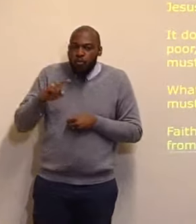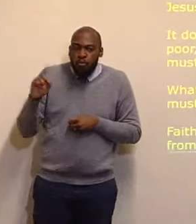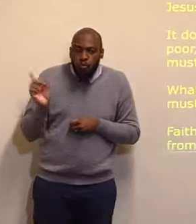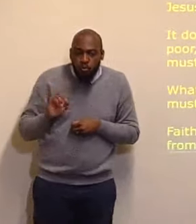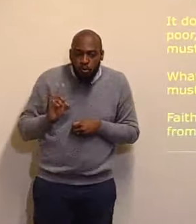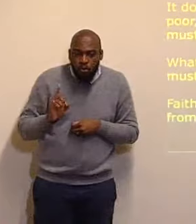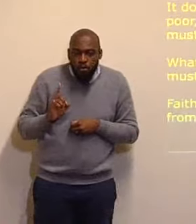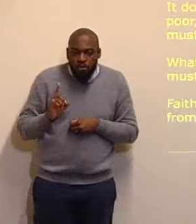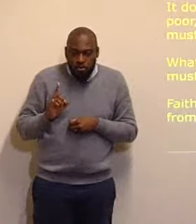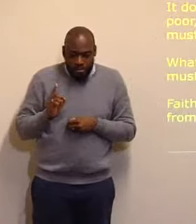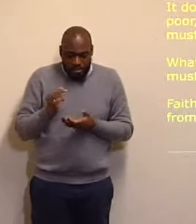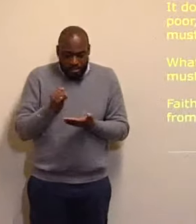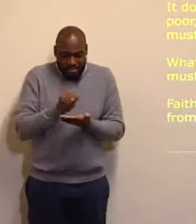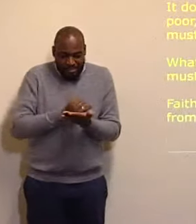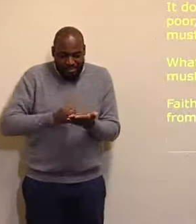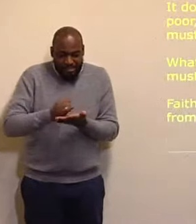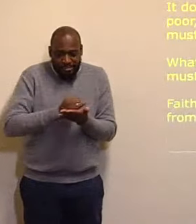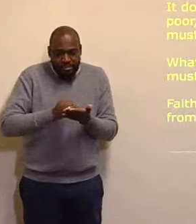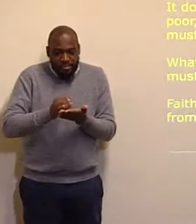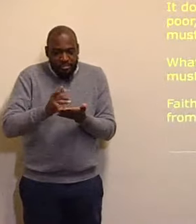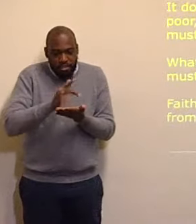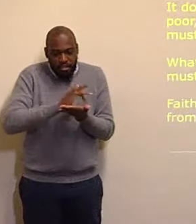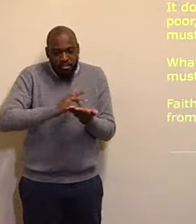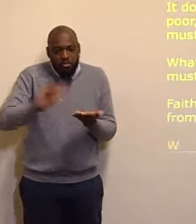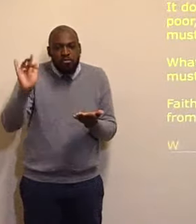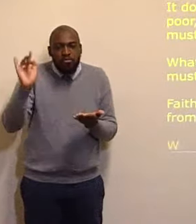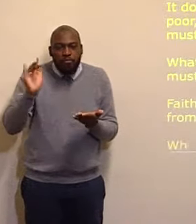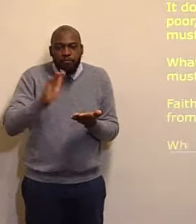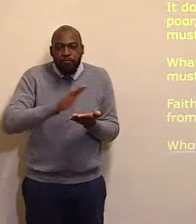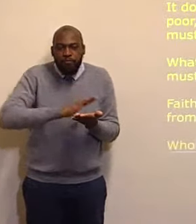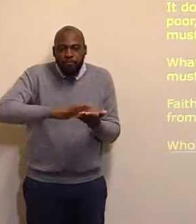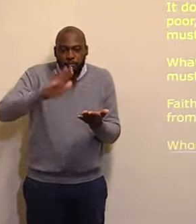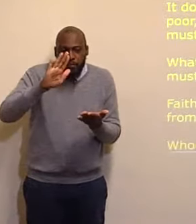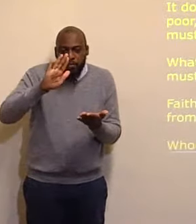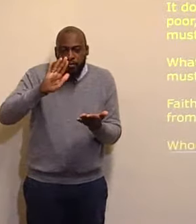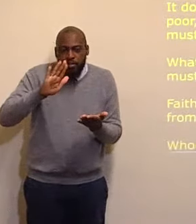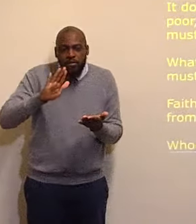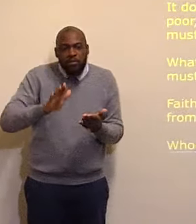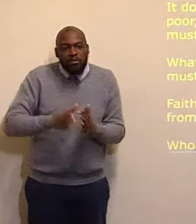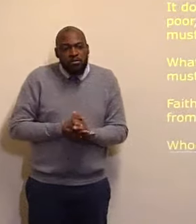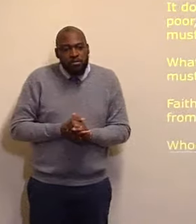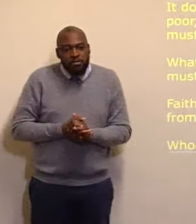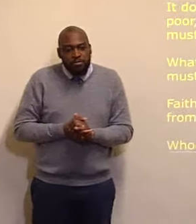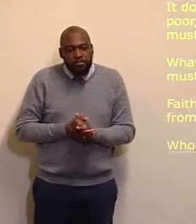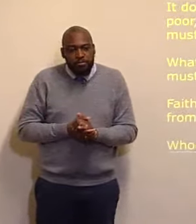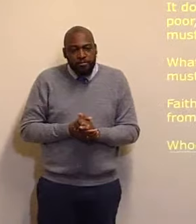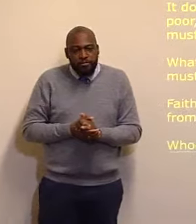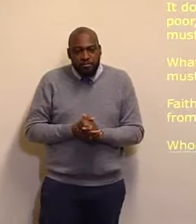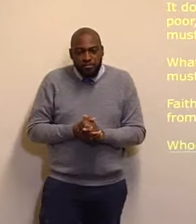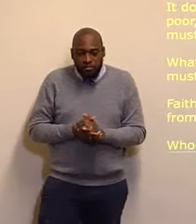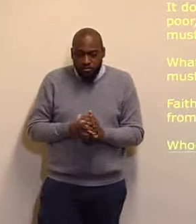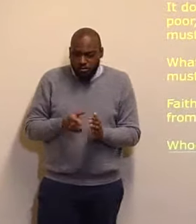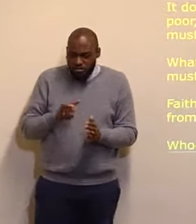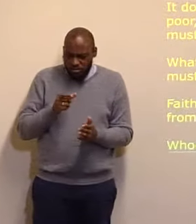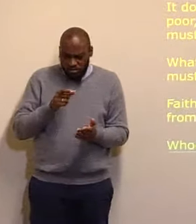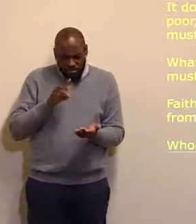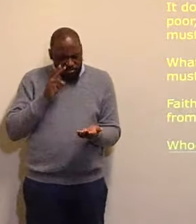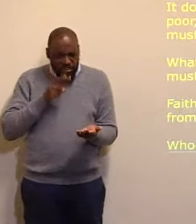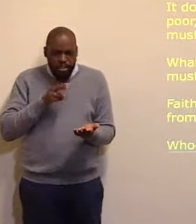remission, of, sins, please, it is in plural, not just one sin, here and